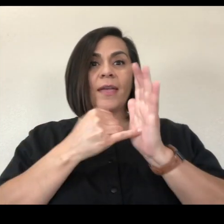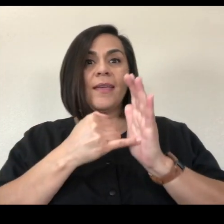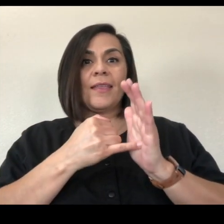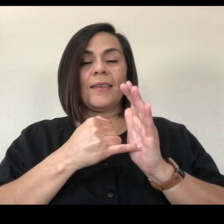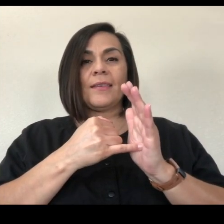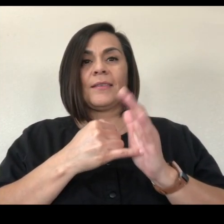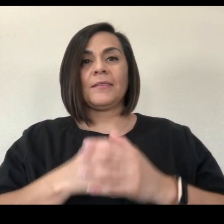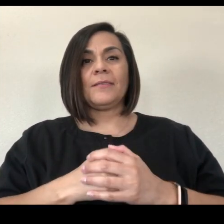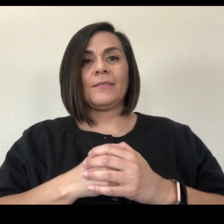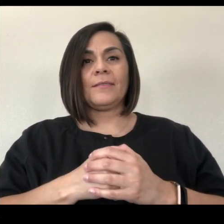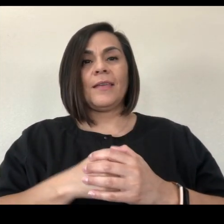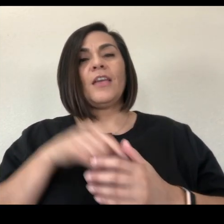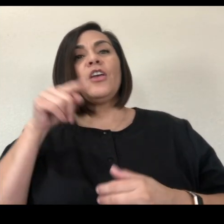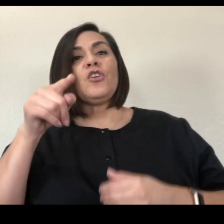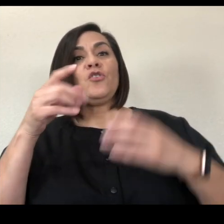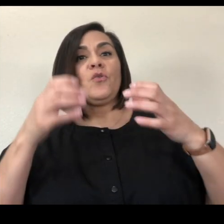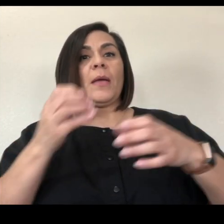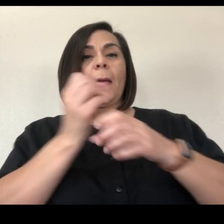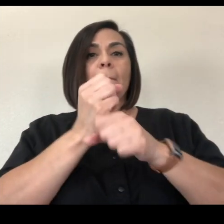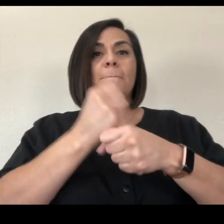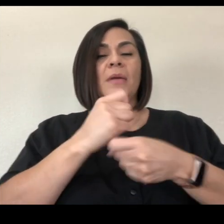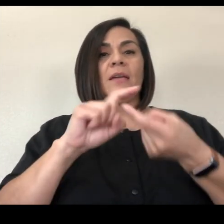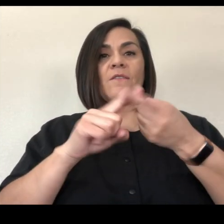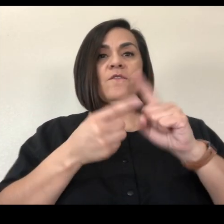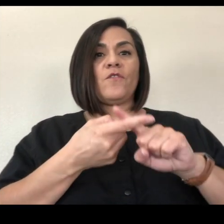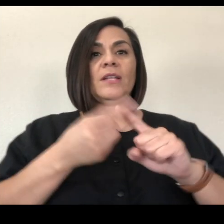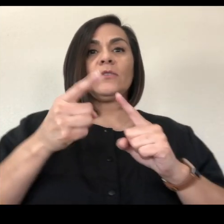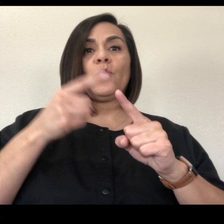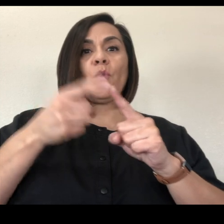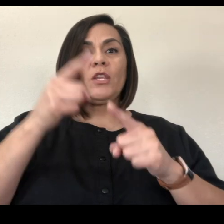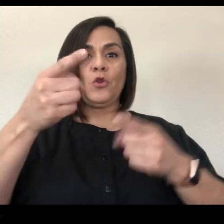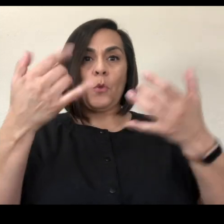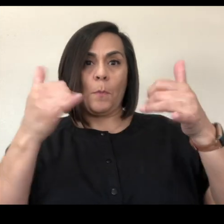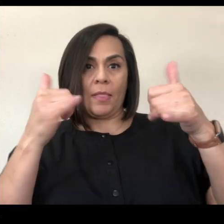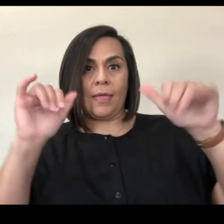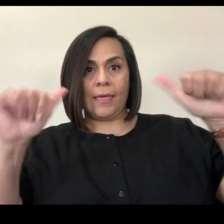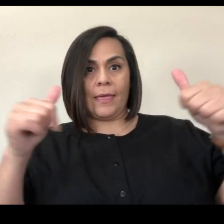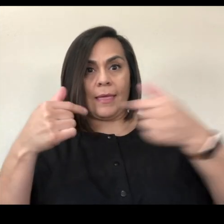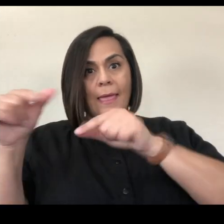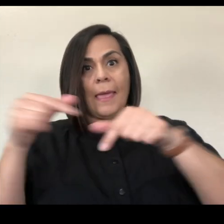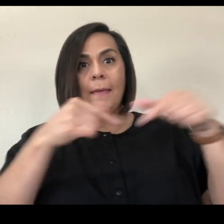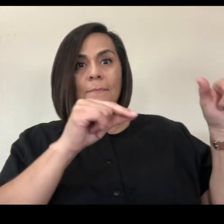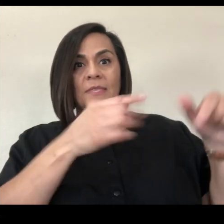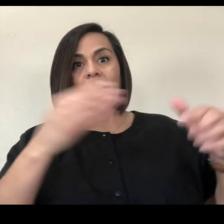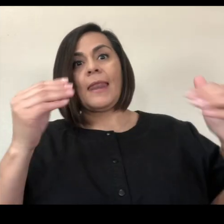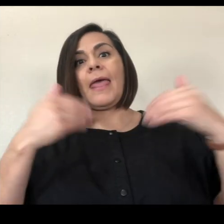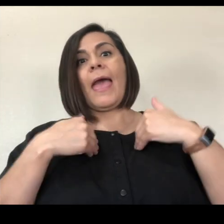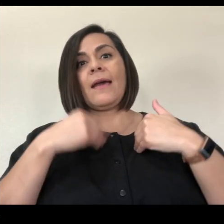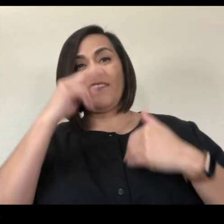You can make friends when you play games and have fun together. How can you be a good friend?